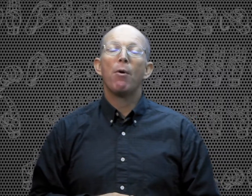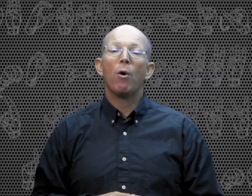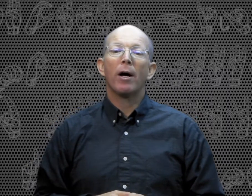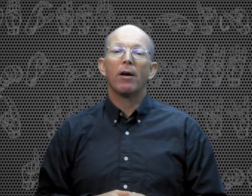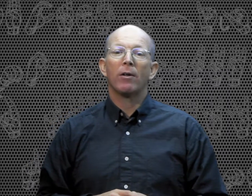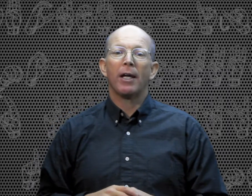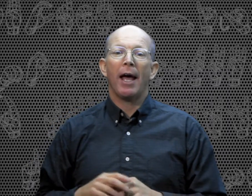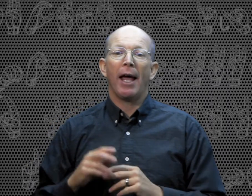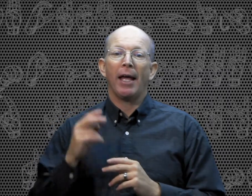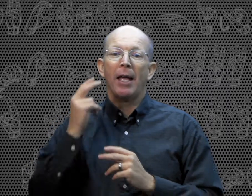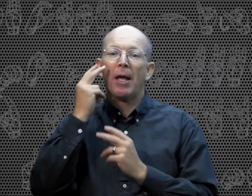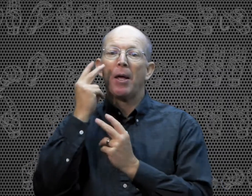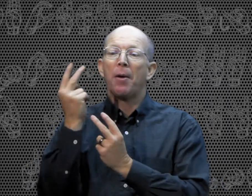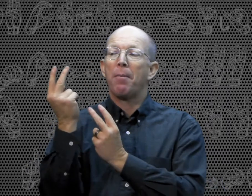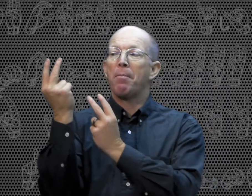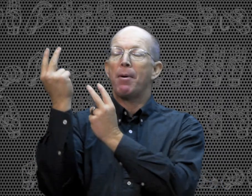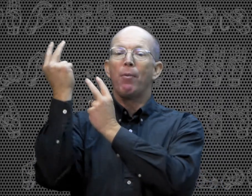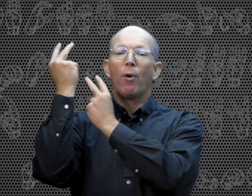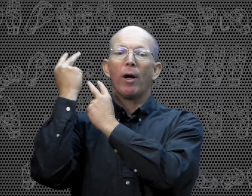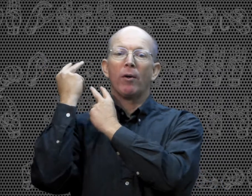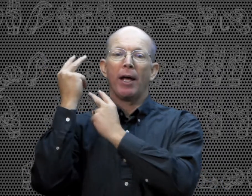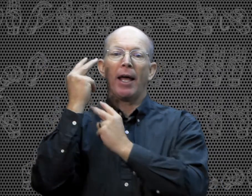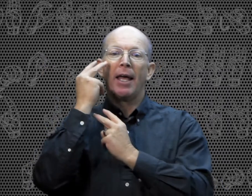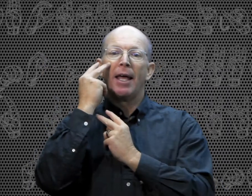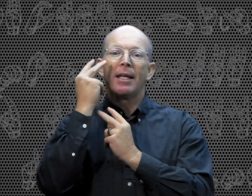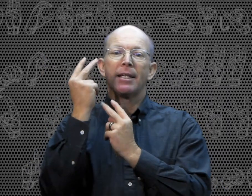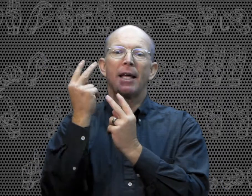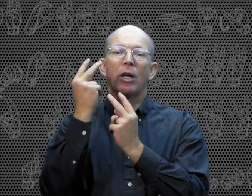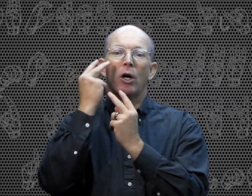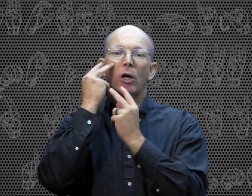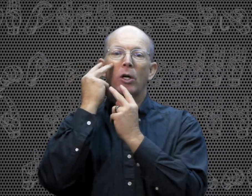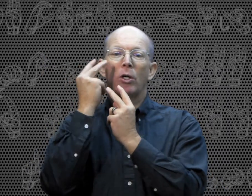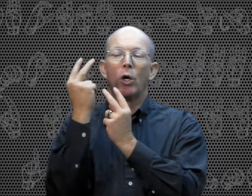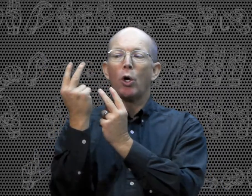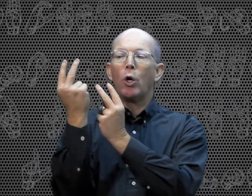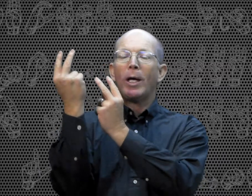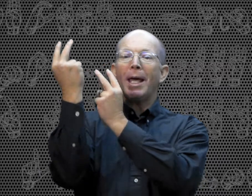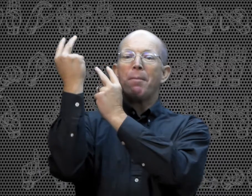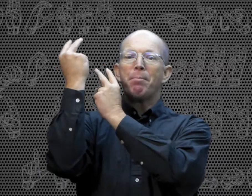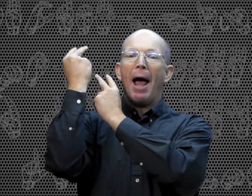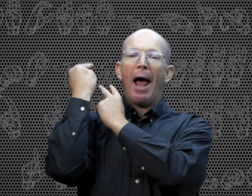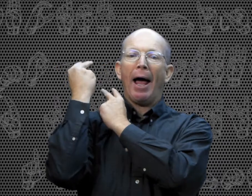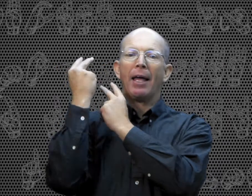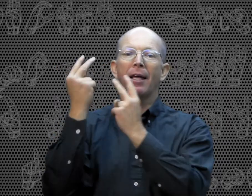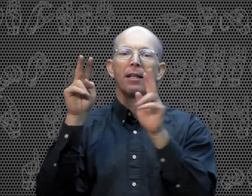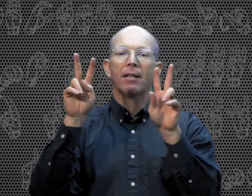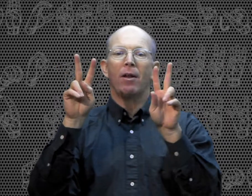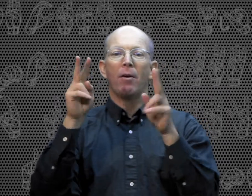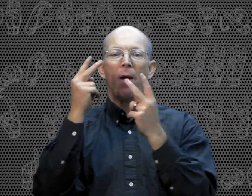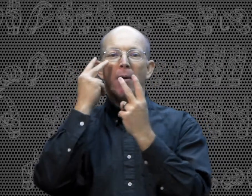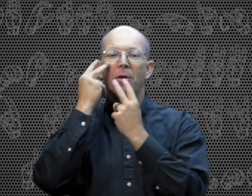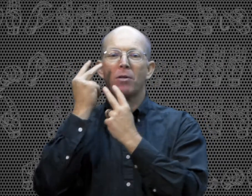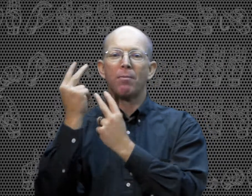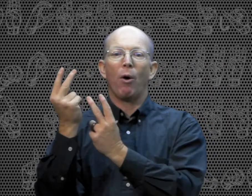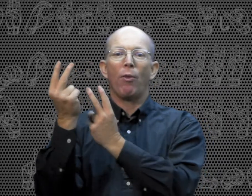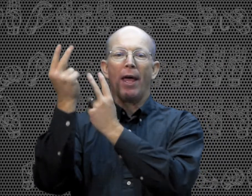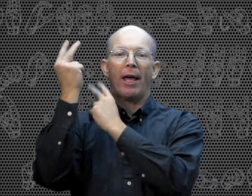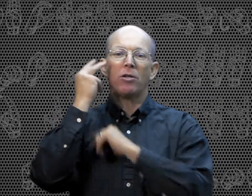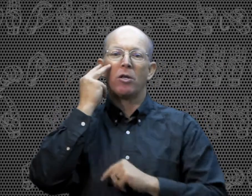Memorial Day. Memorial Day. It's like you're looking back. And I'm using both hands. You